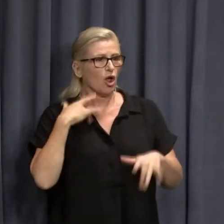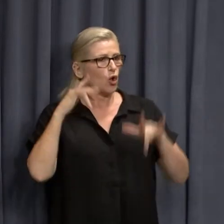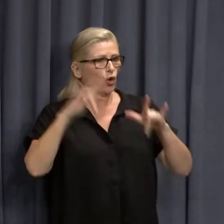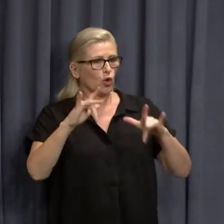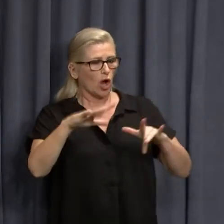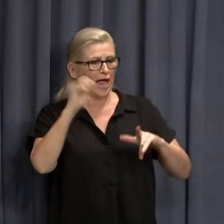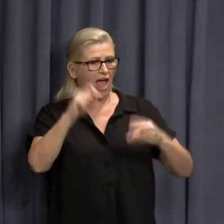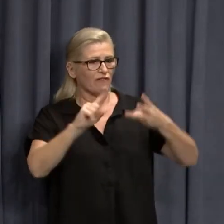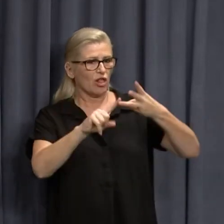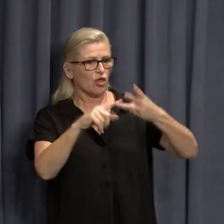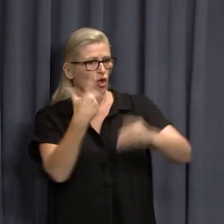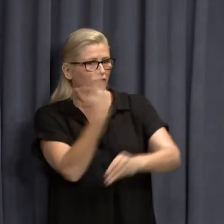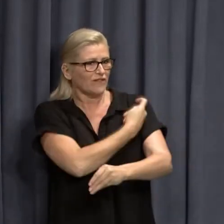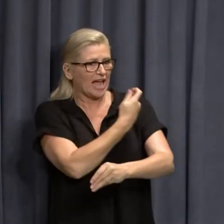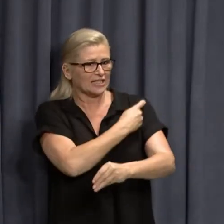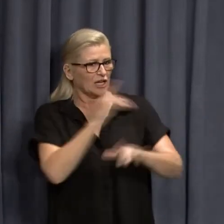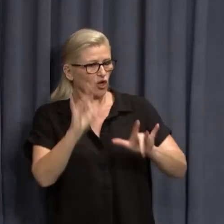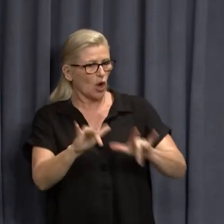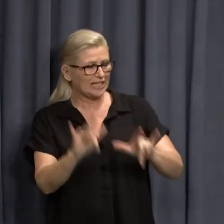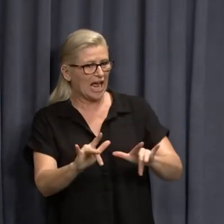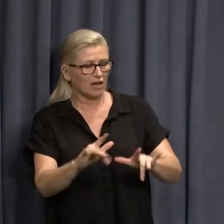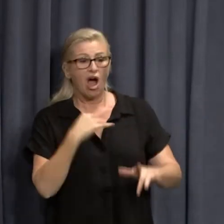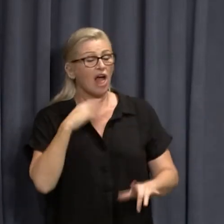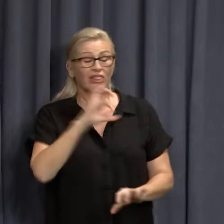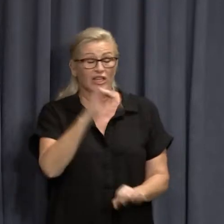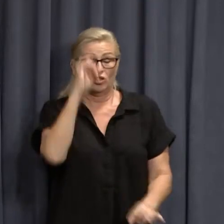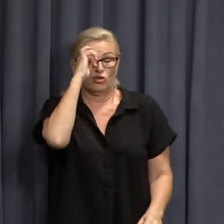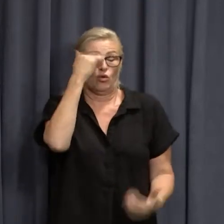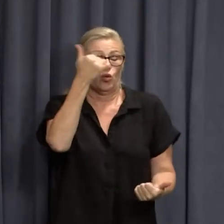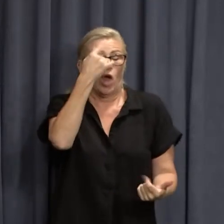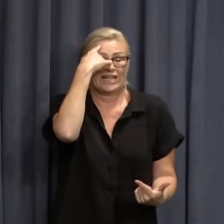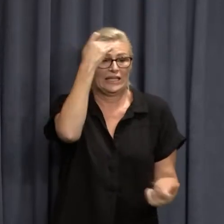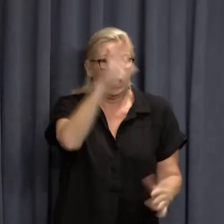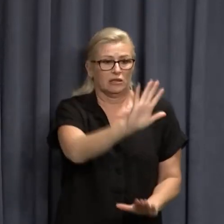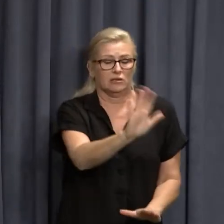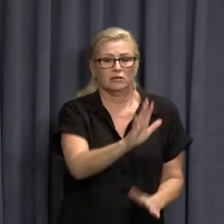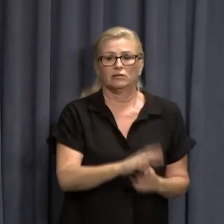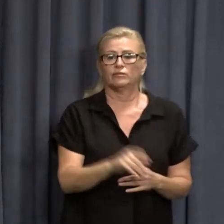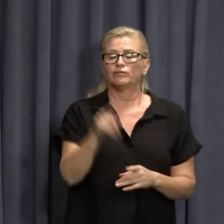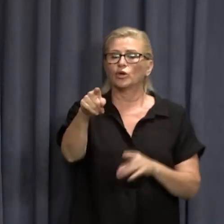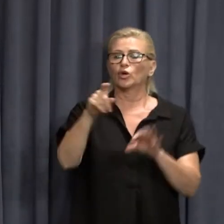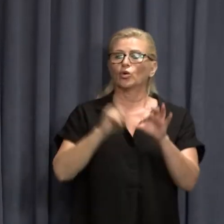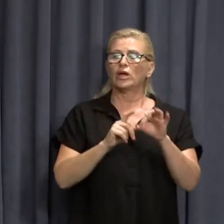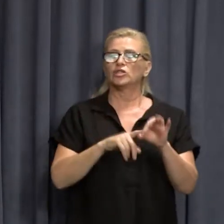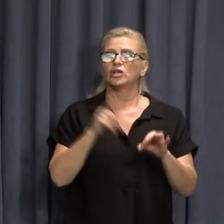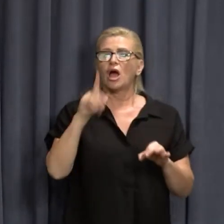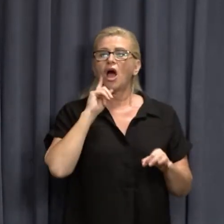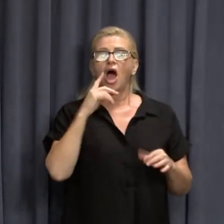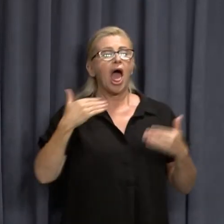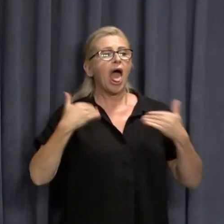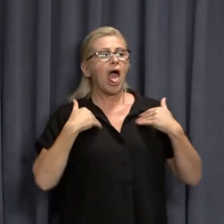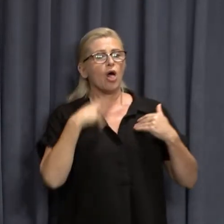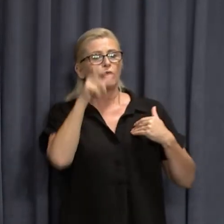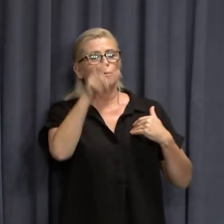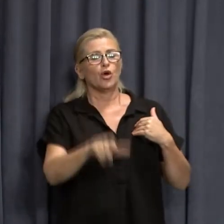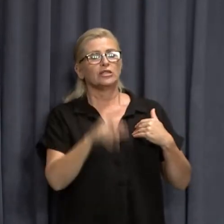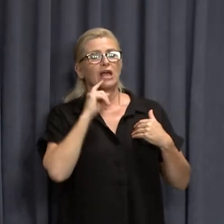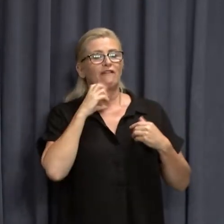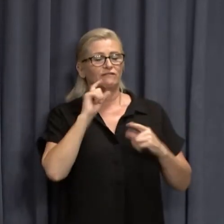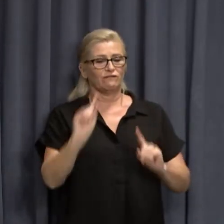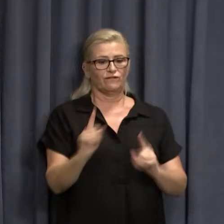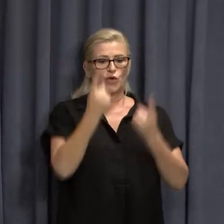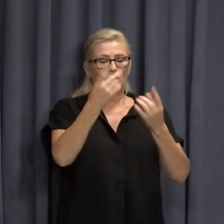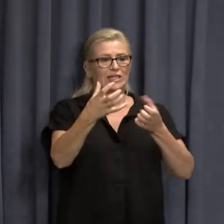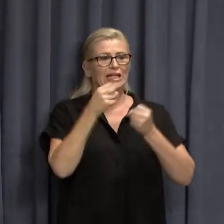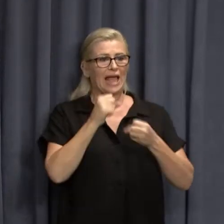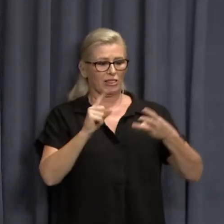place, I just don't think is sensible or reasonable. Healthcare workers were some of the first to be given that booster shot. Is there some concern? mean, some